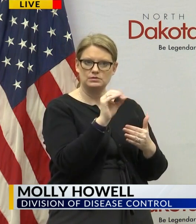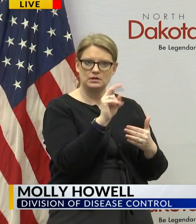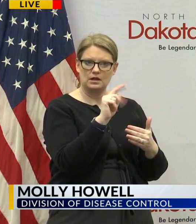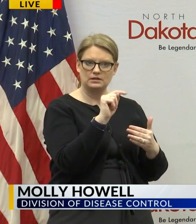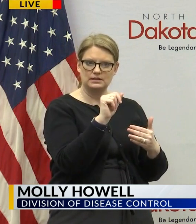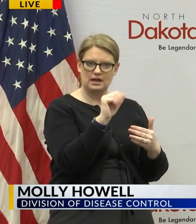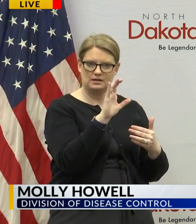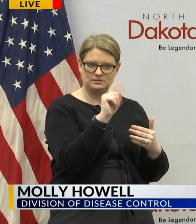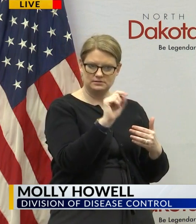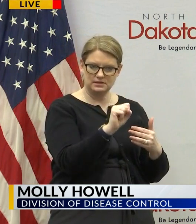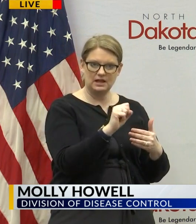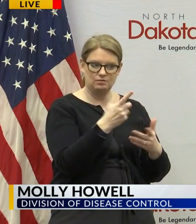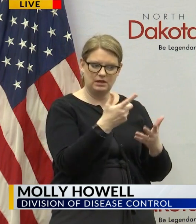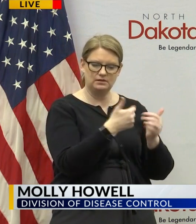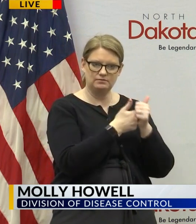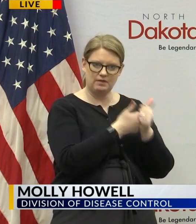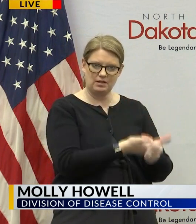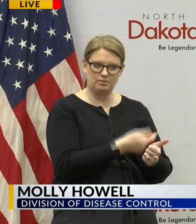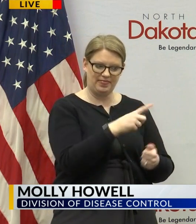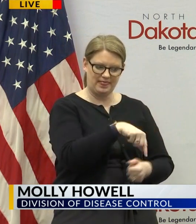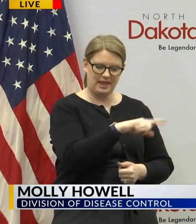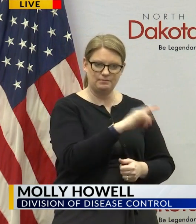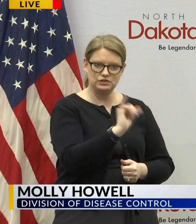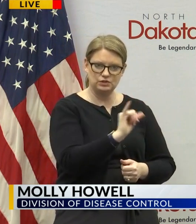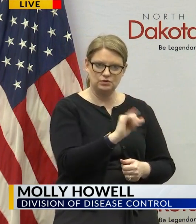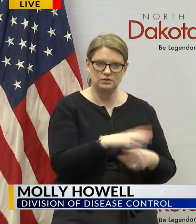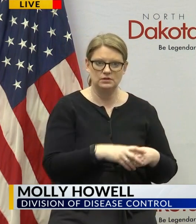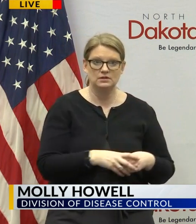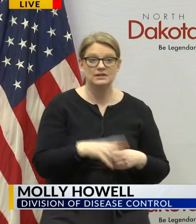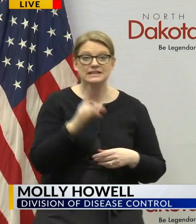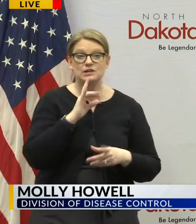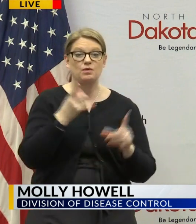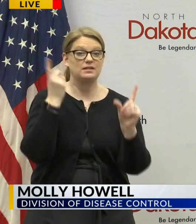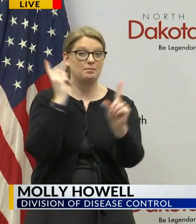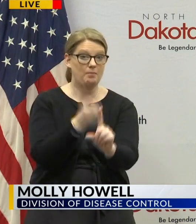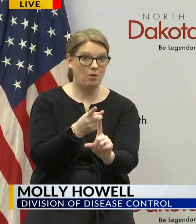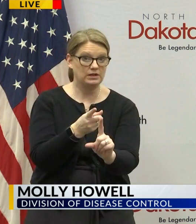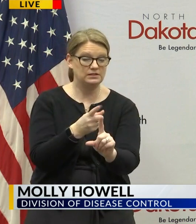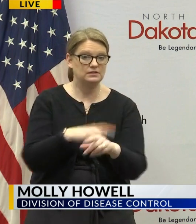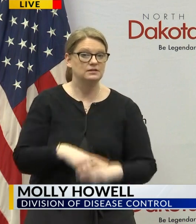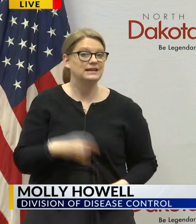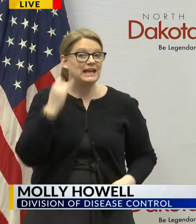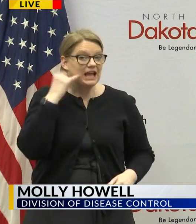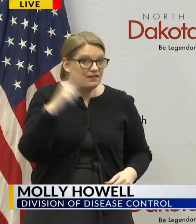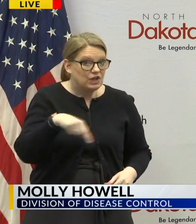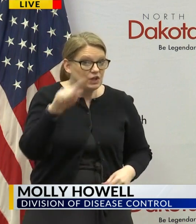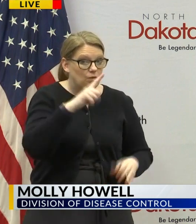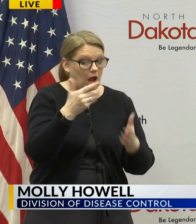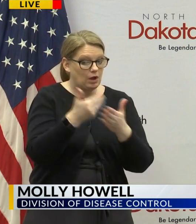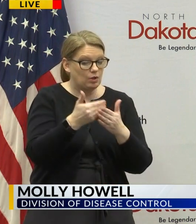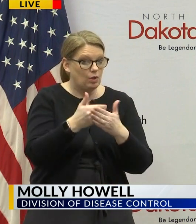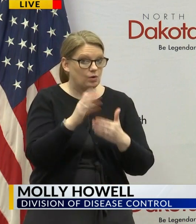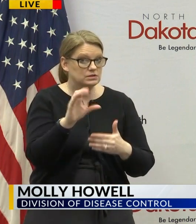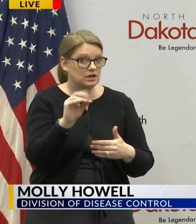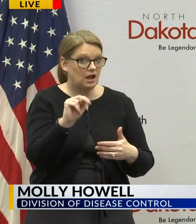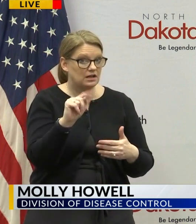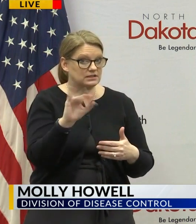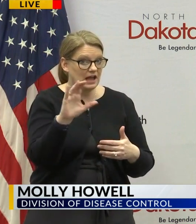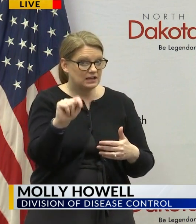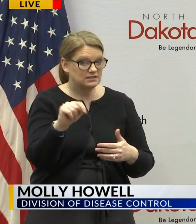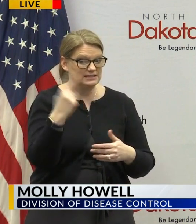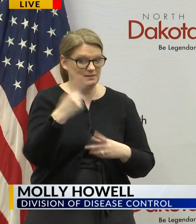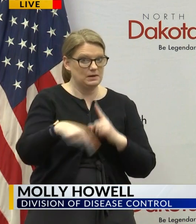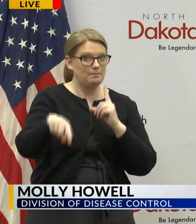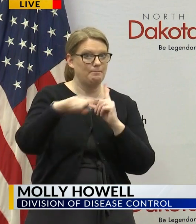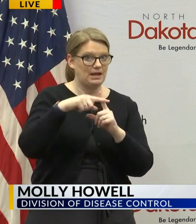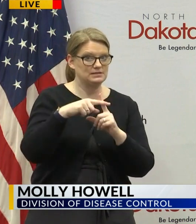with those individuals so I guess the basic message I wanted to say if you're a close contact to somebody who's been positive